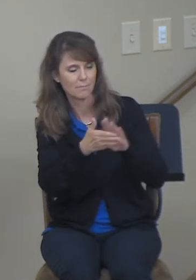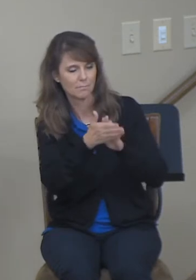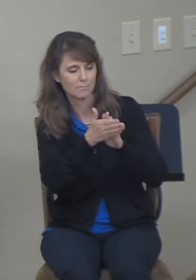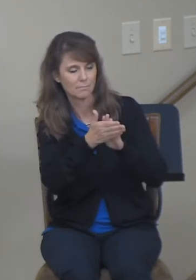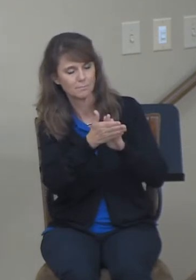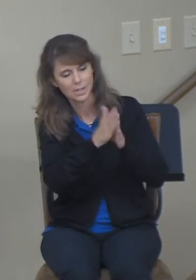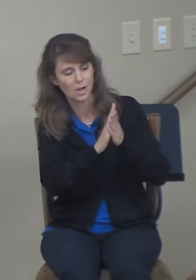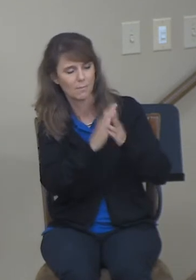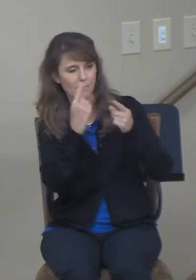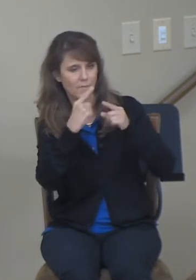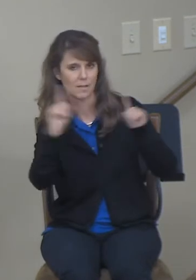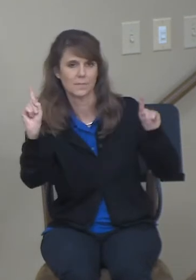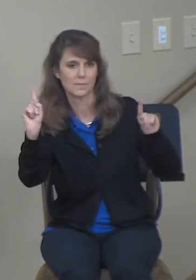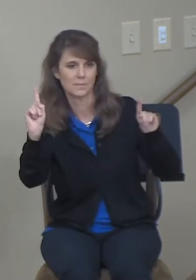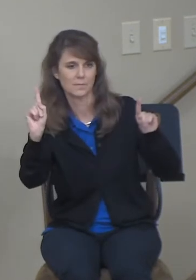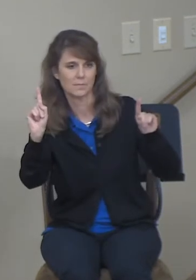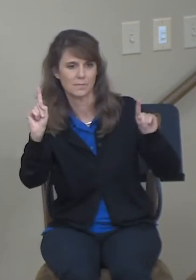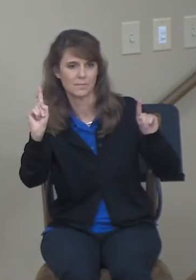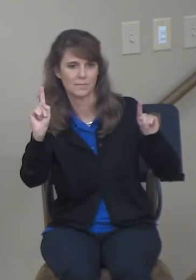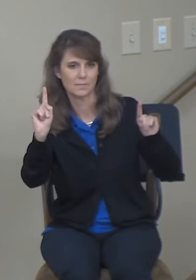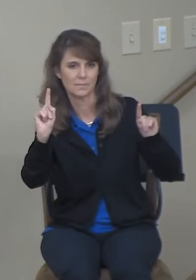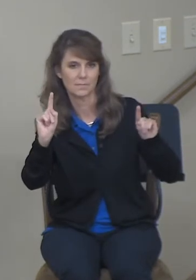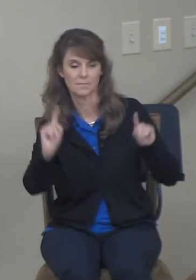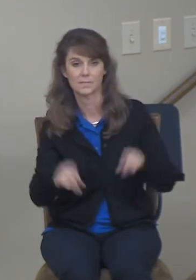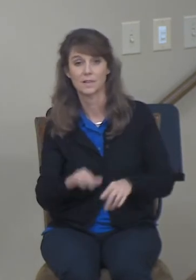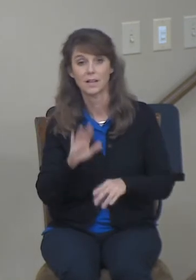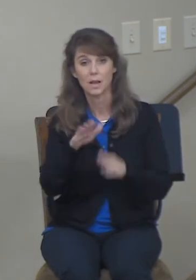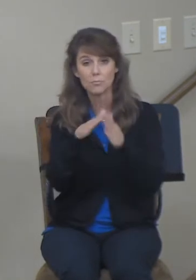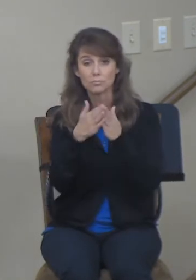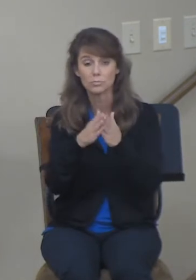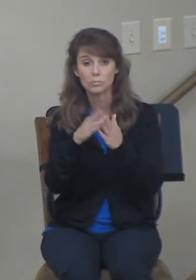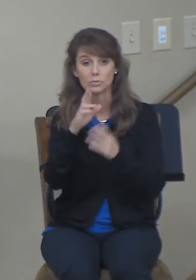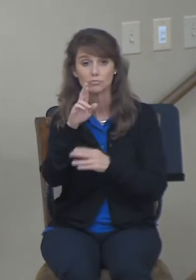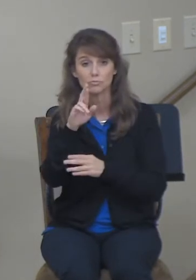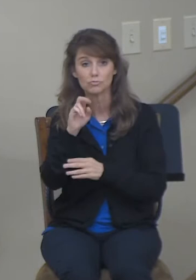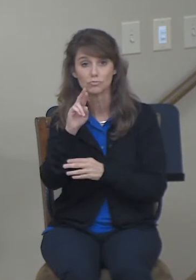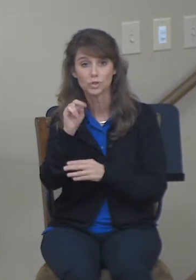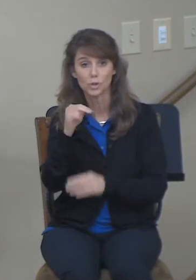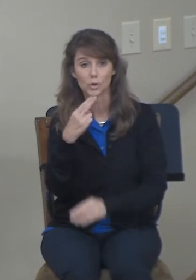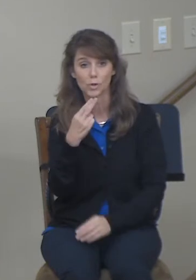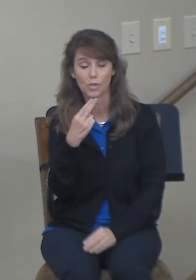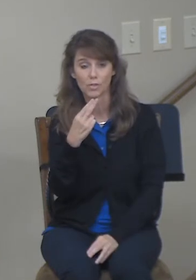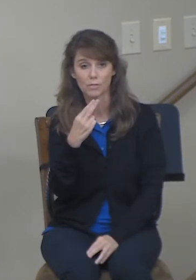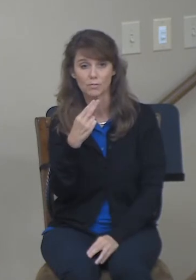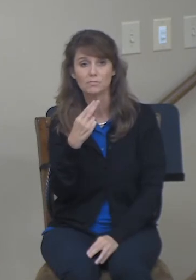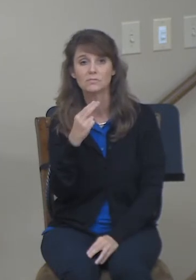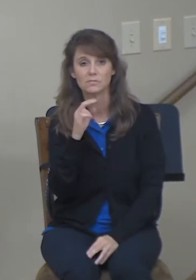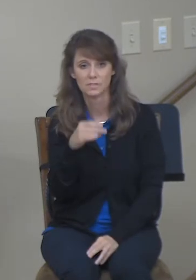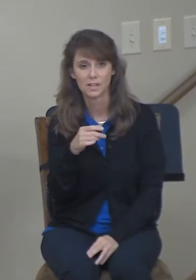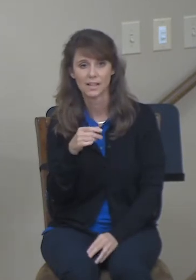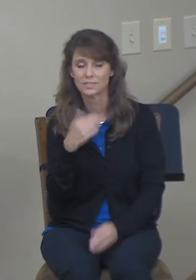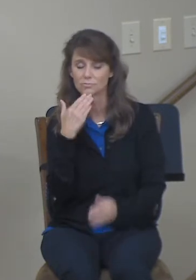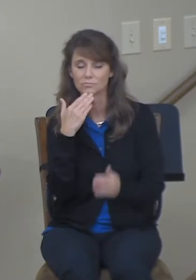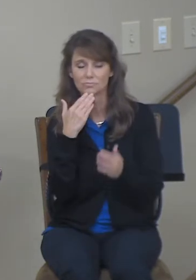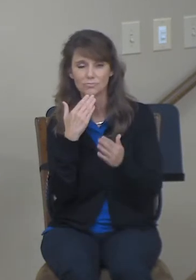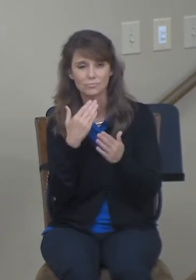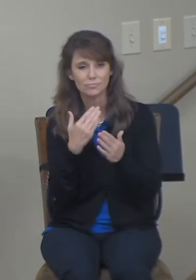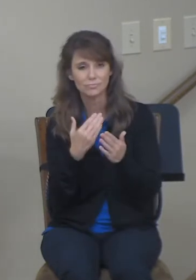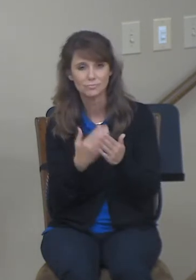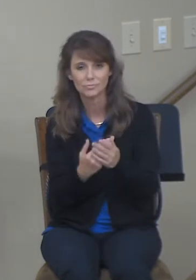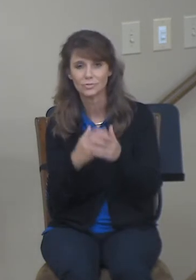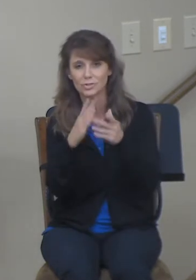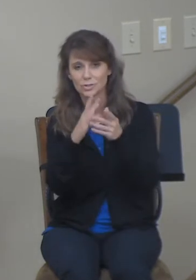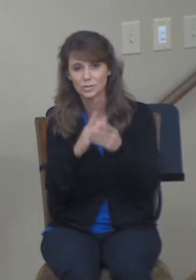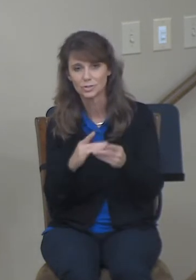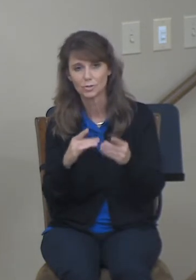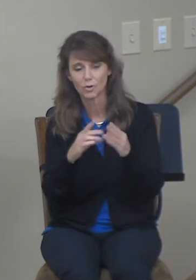of Ruth is the bright spot in the period of the judges. The book of Ruth is shown to be a